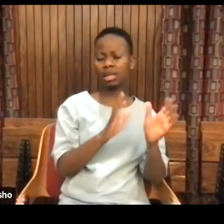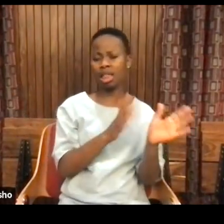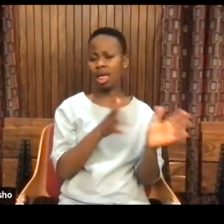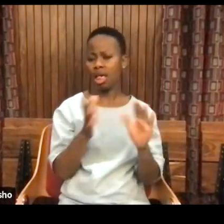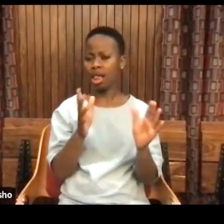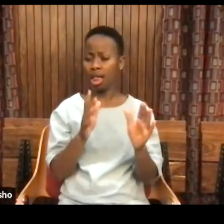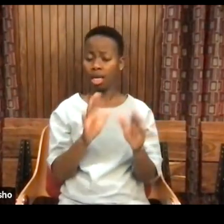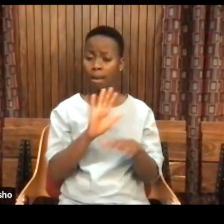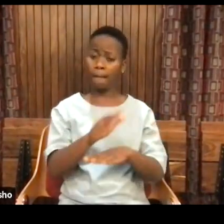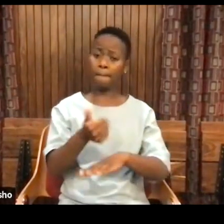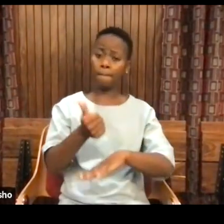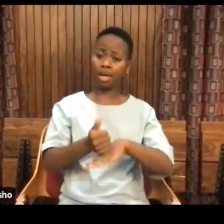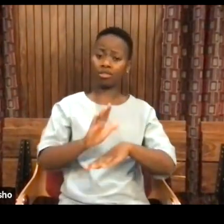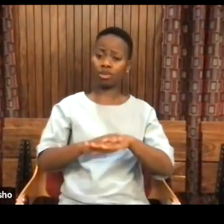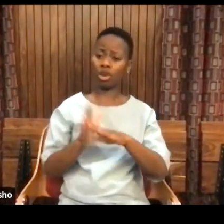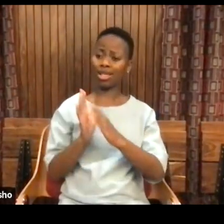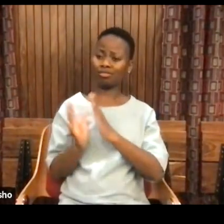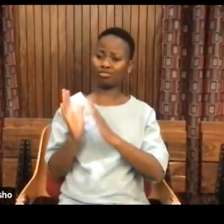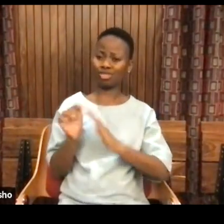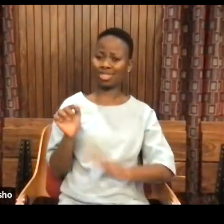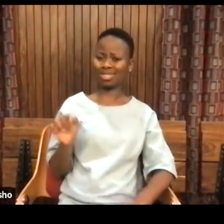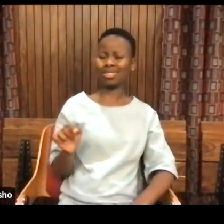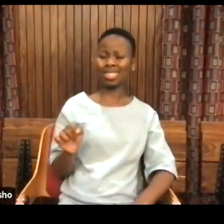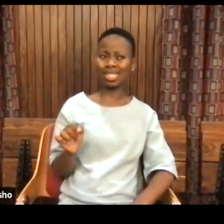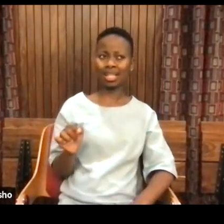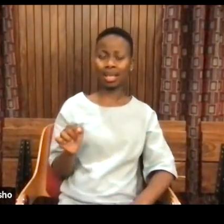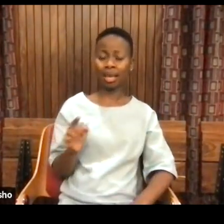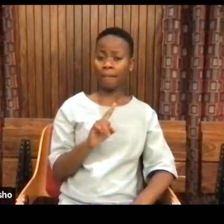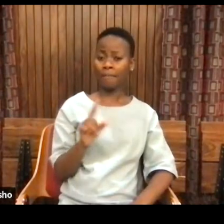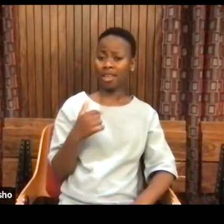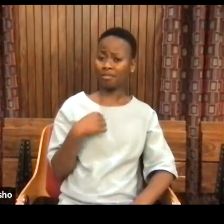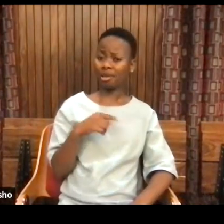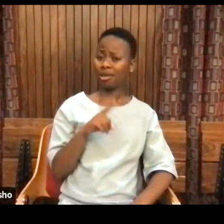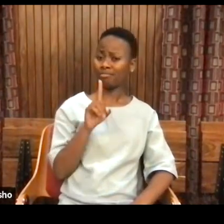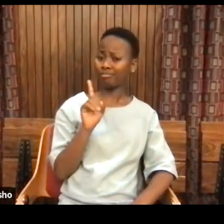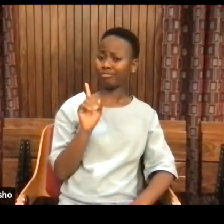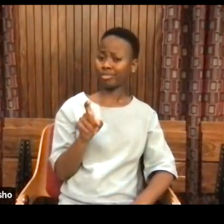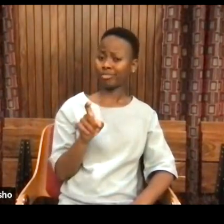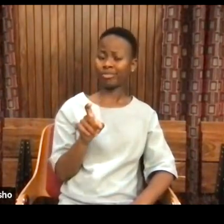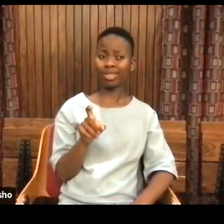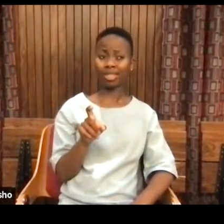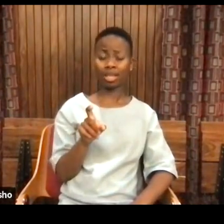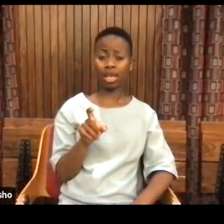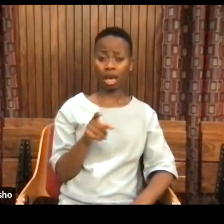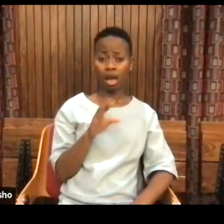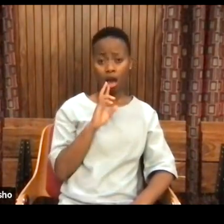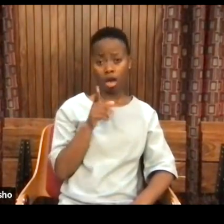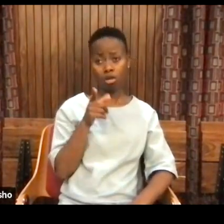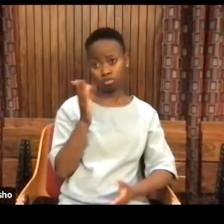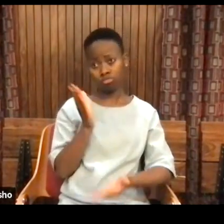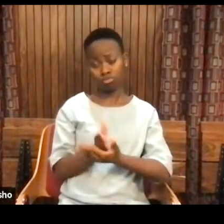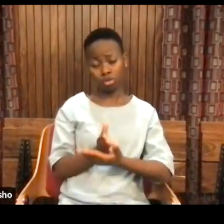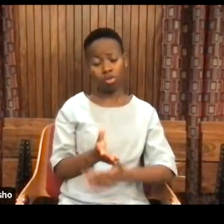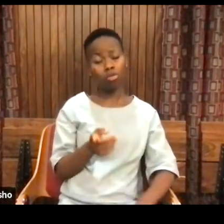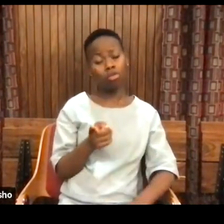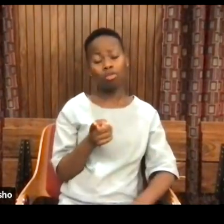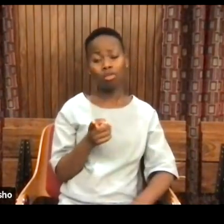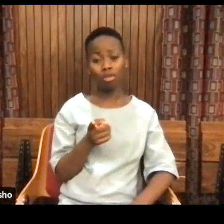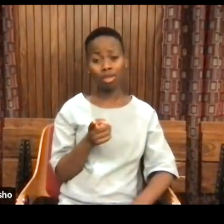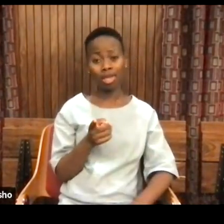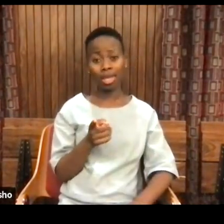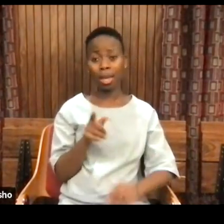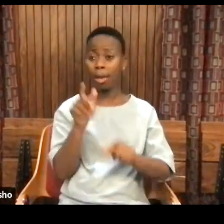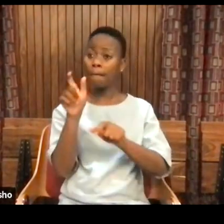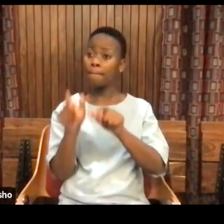on history, right? So, my question is, how sure are we of what